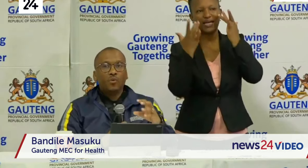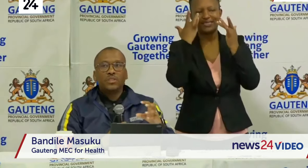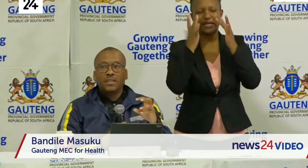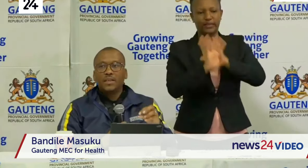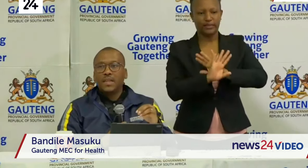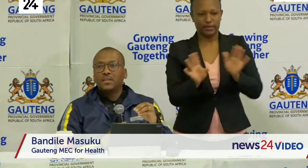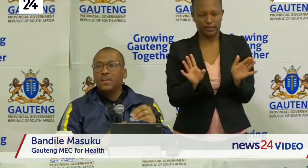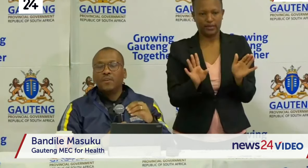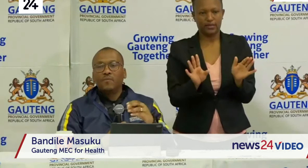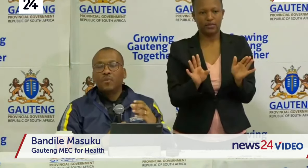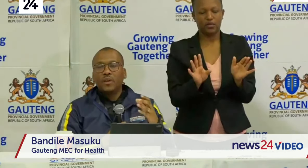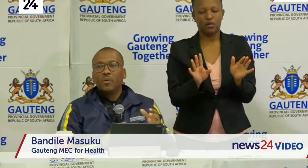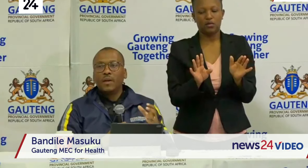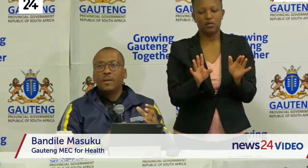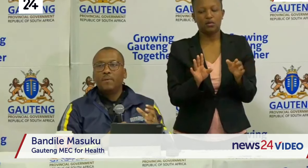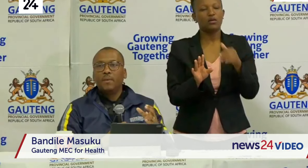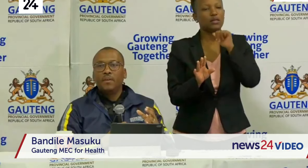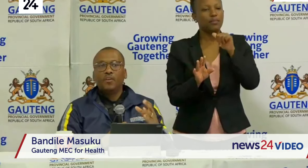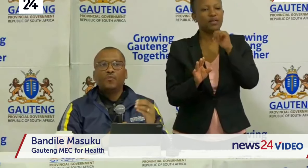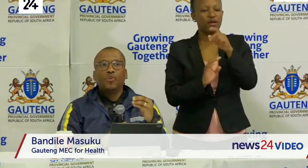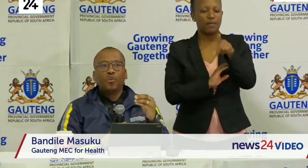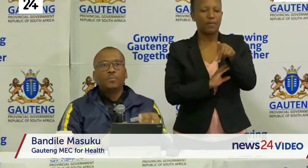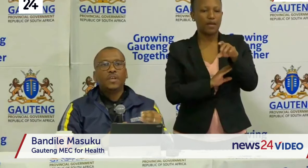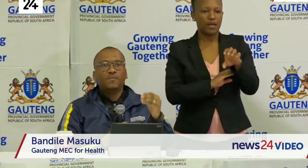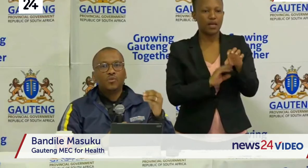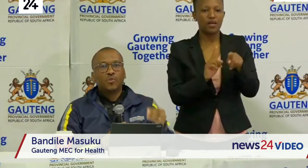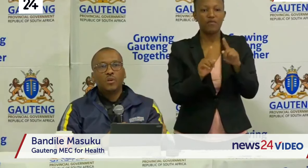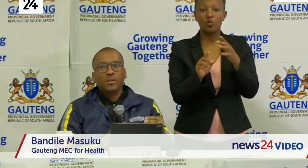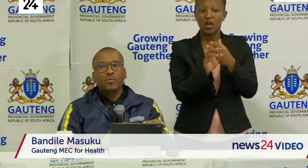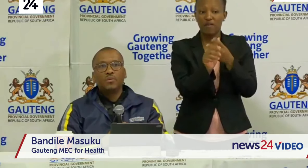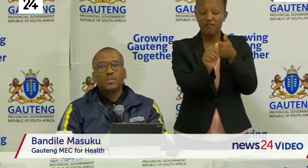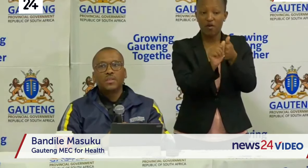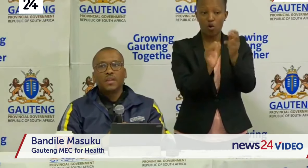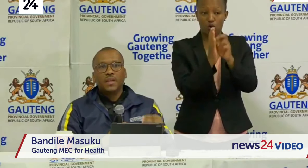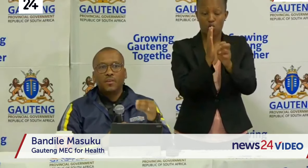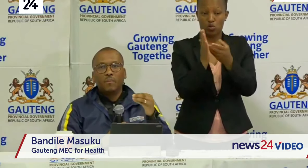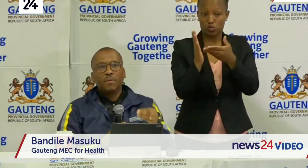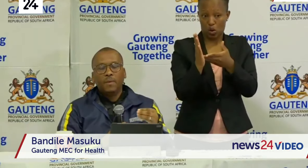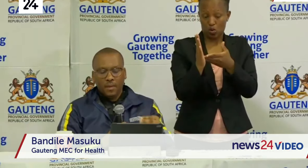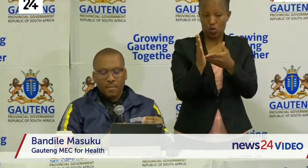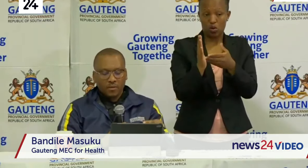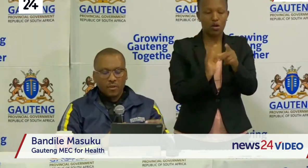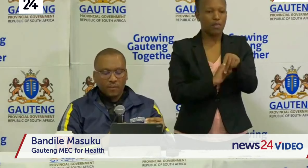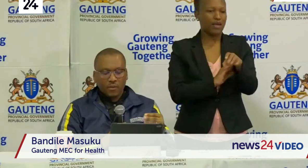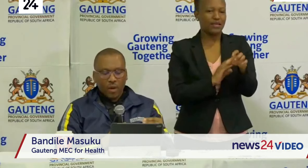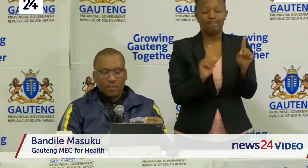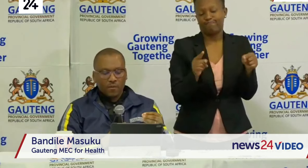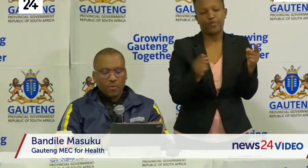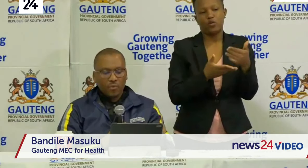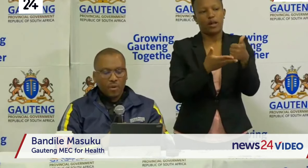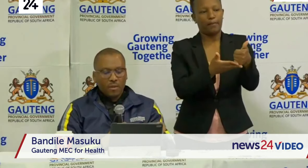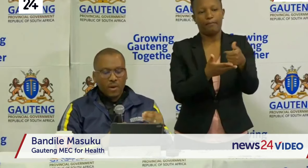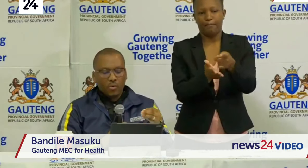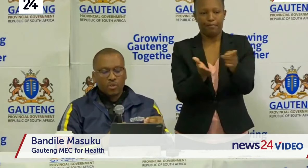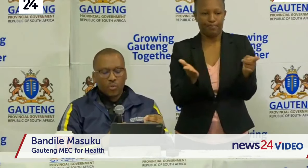Those are things that even if you can wear a PPE if you don't observe those golden rules you know PPE might not even work for